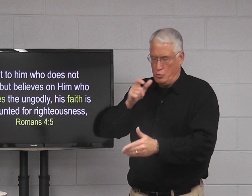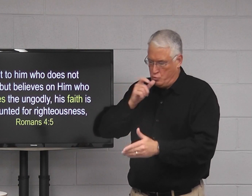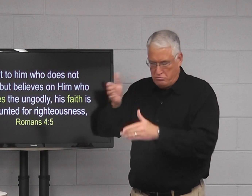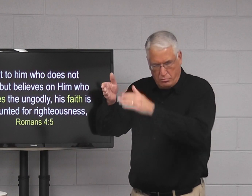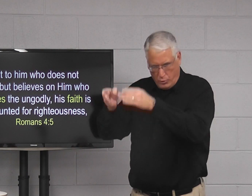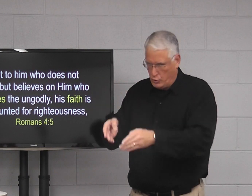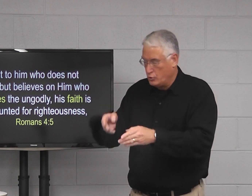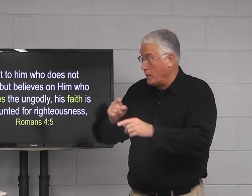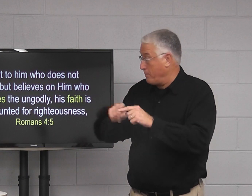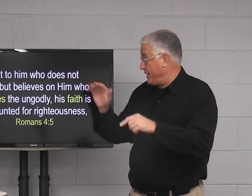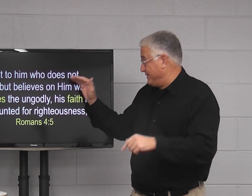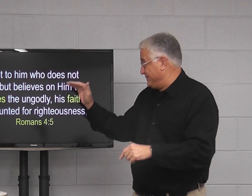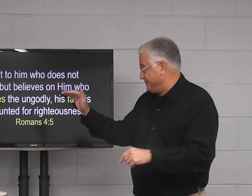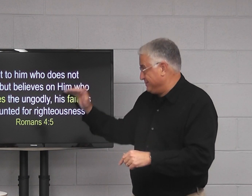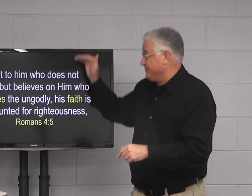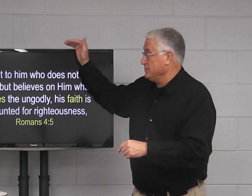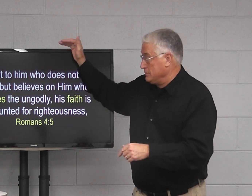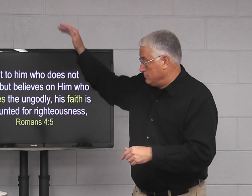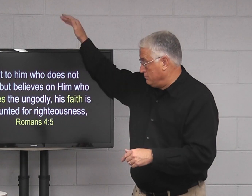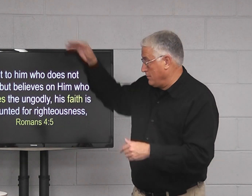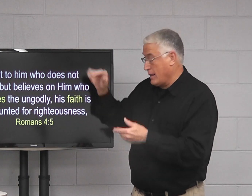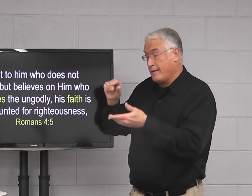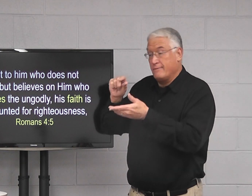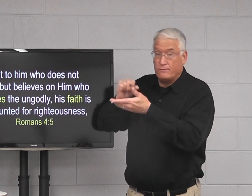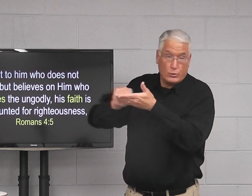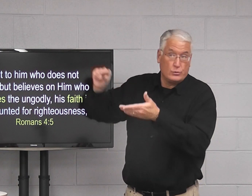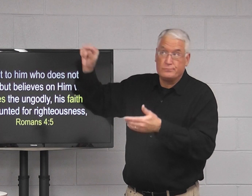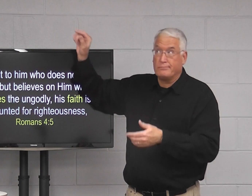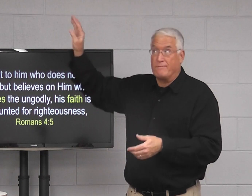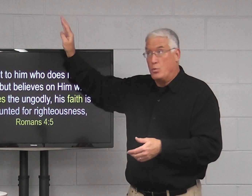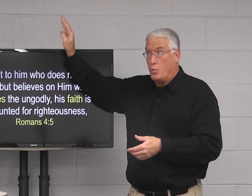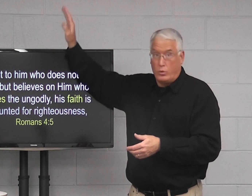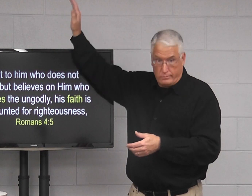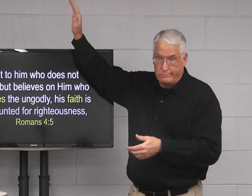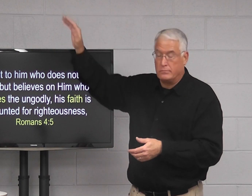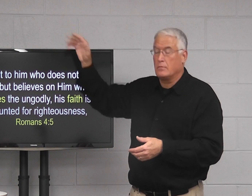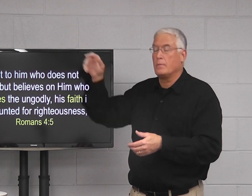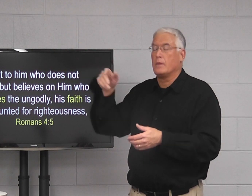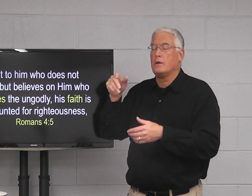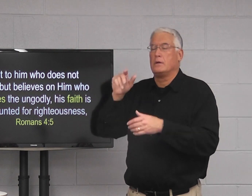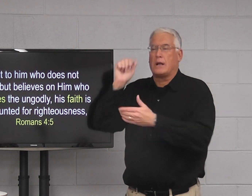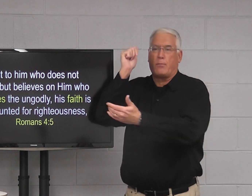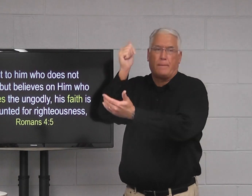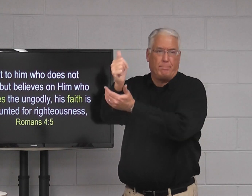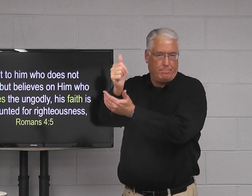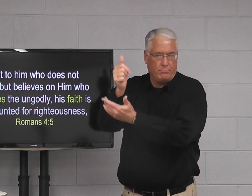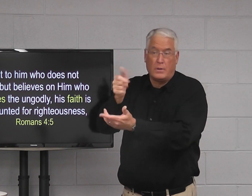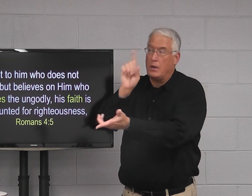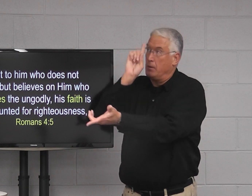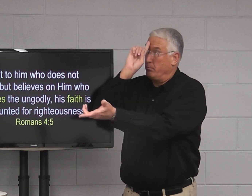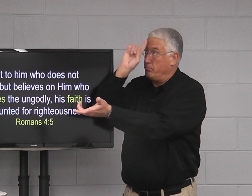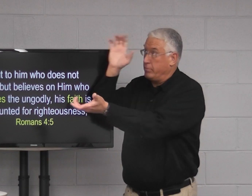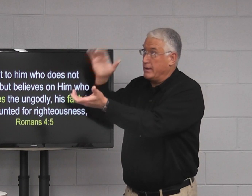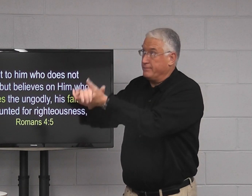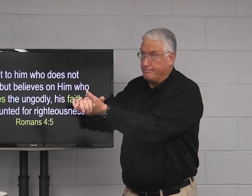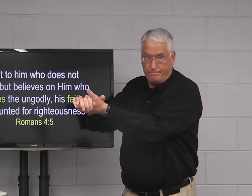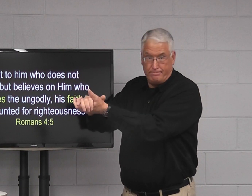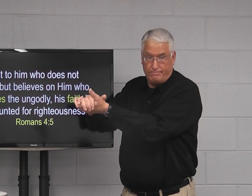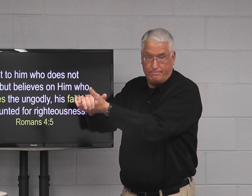regardless of who it is, and the sentences or the scripture before it is talking of Abraham believed,